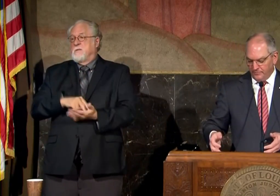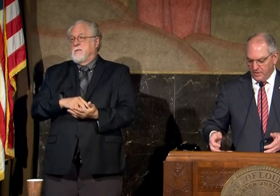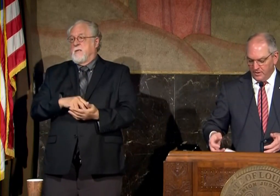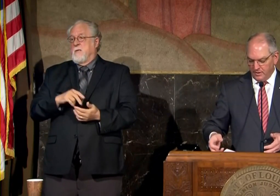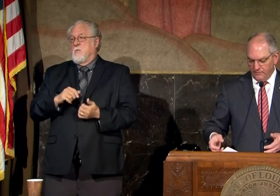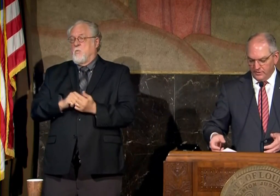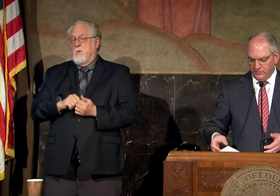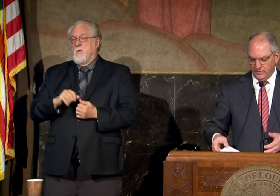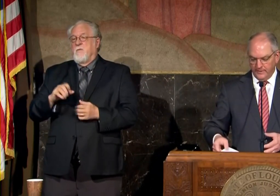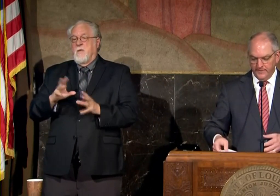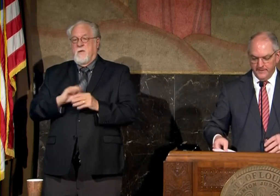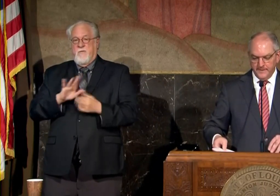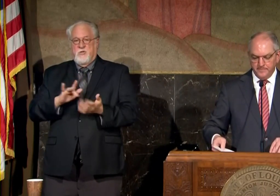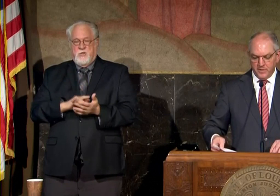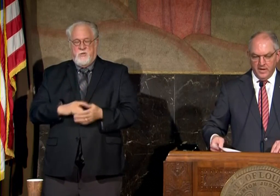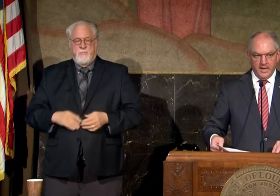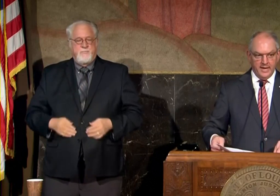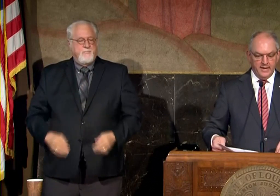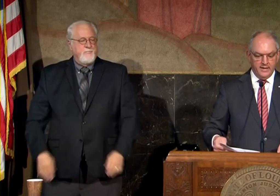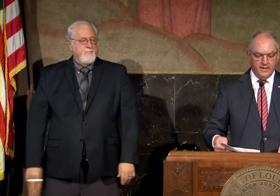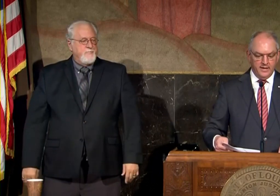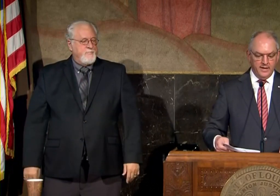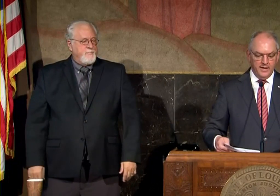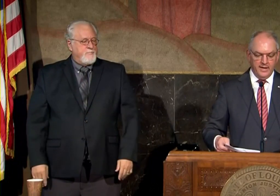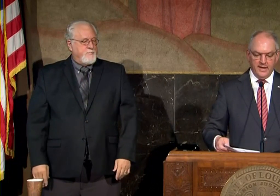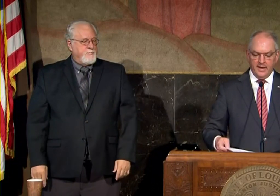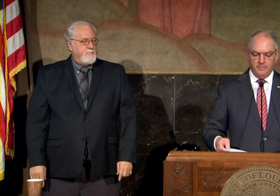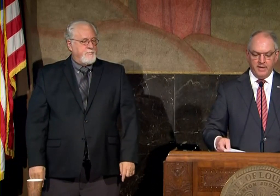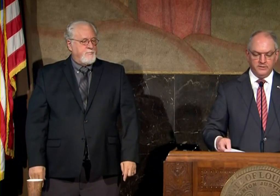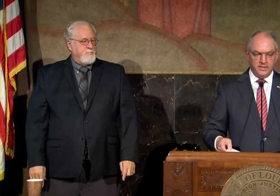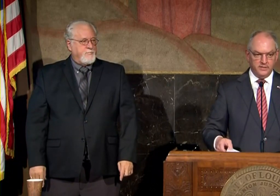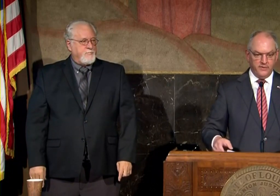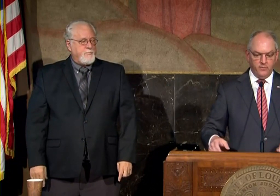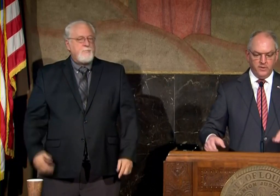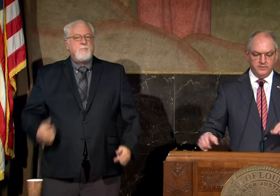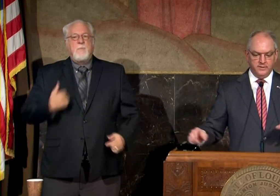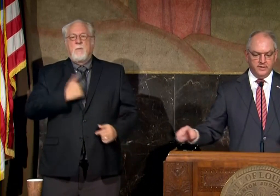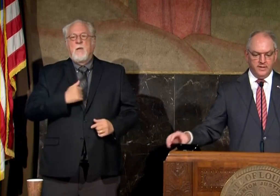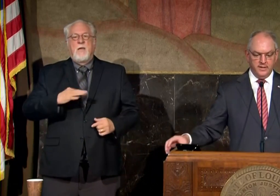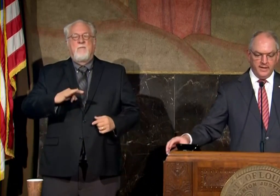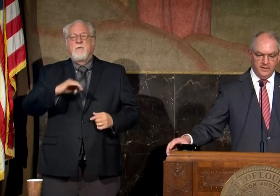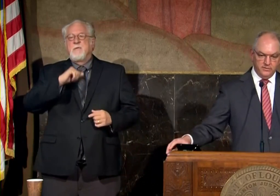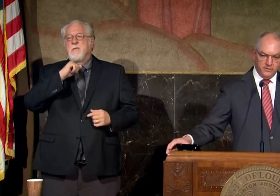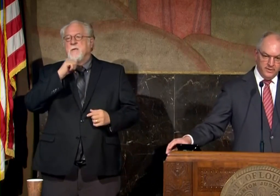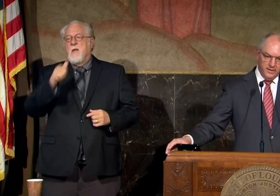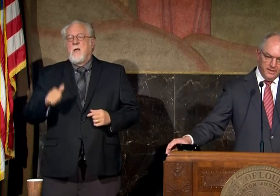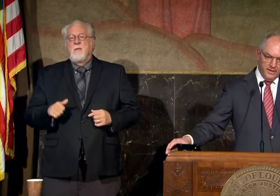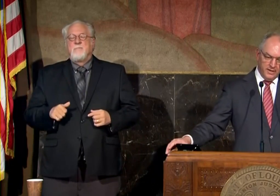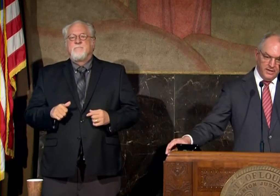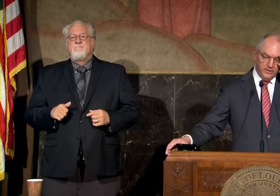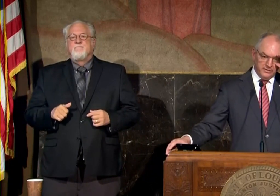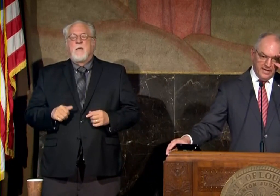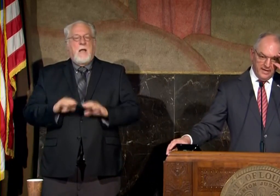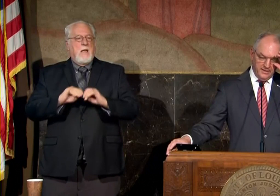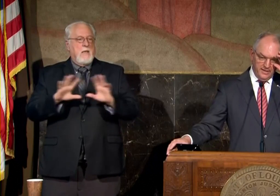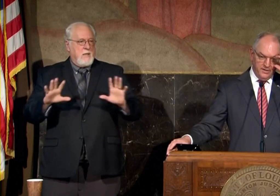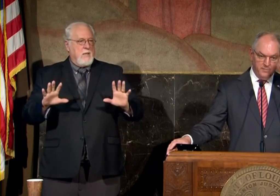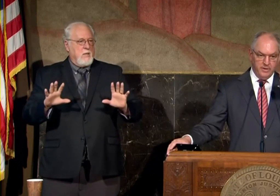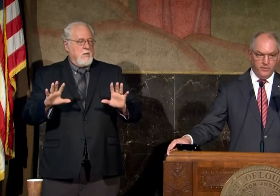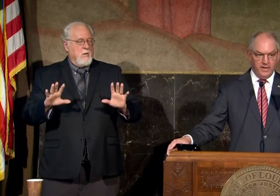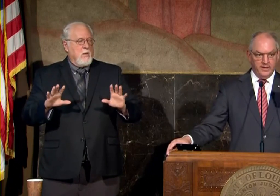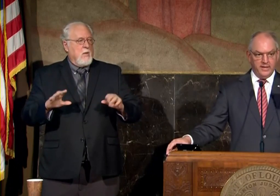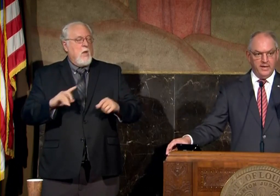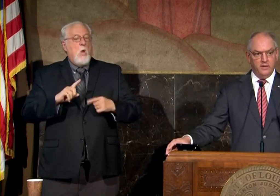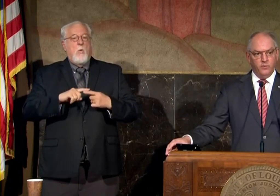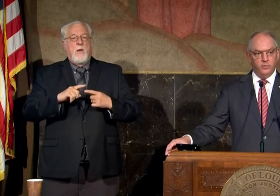morial uh convention center and uh and i apologize if i wasn't uh as uh clear as i intended